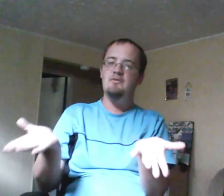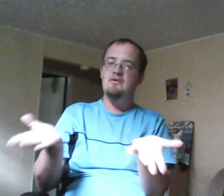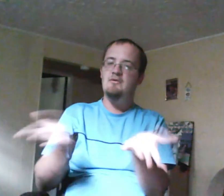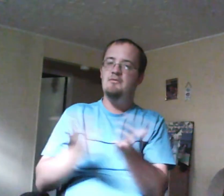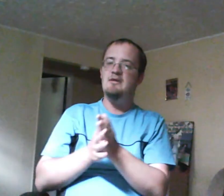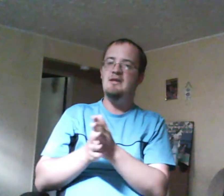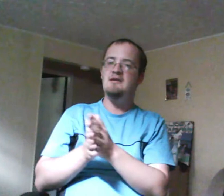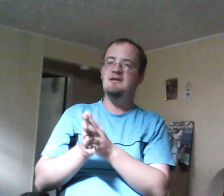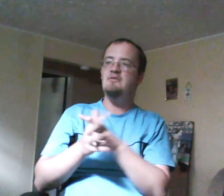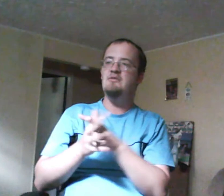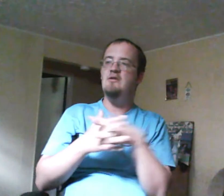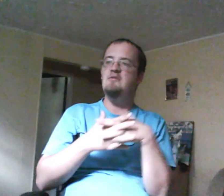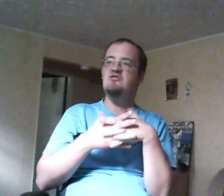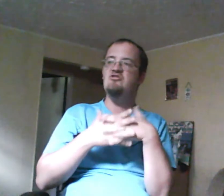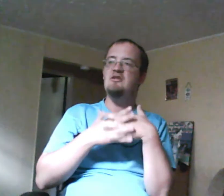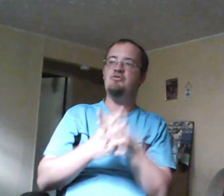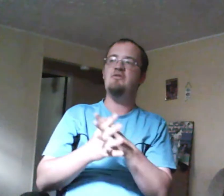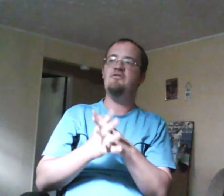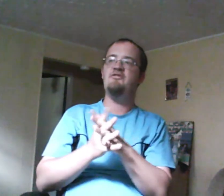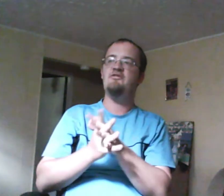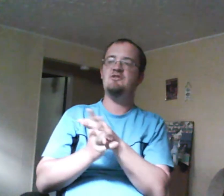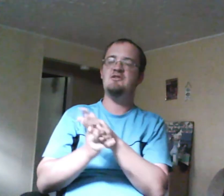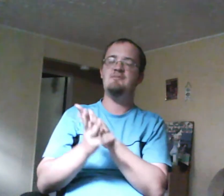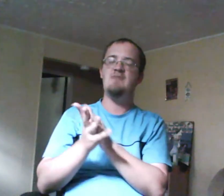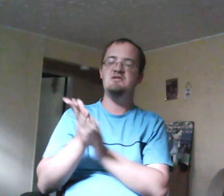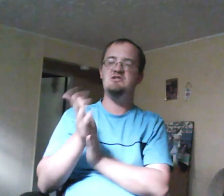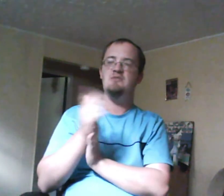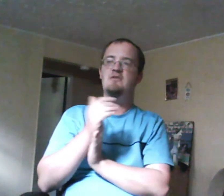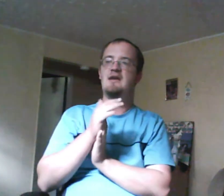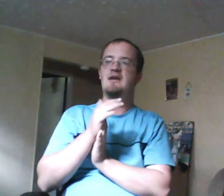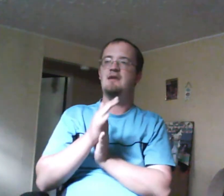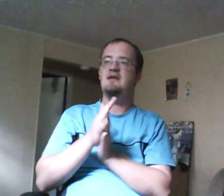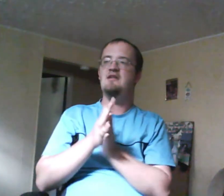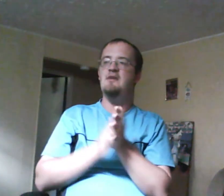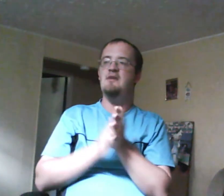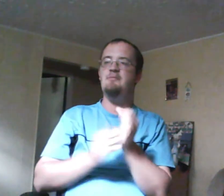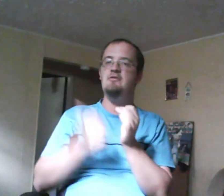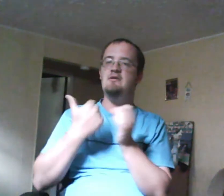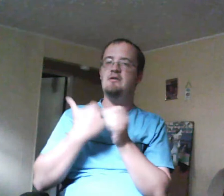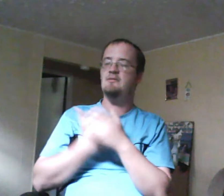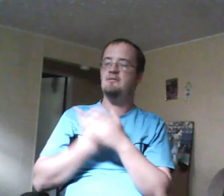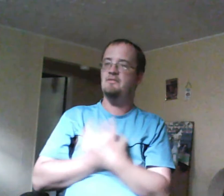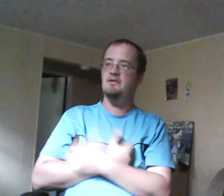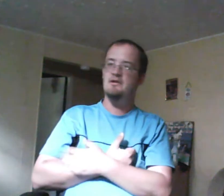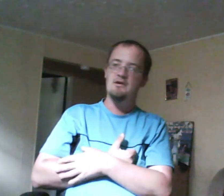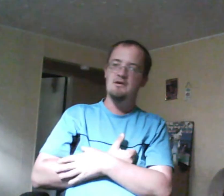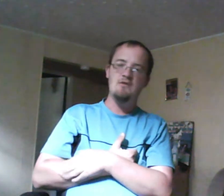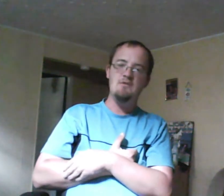But like, you know, Zoe was just trying to prove that she was gay and Consuela booted her. Zoe moves in